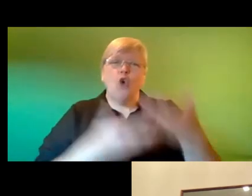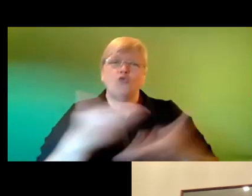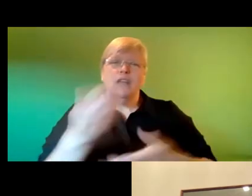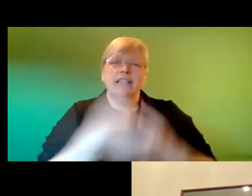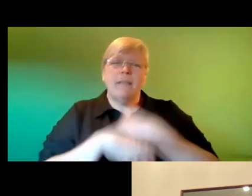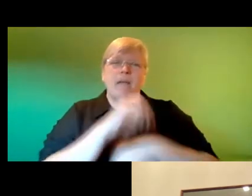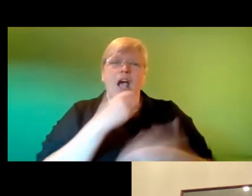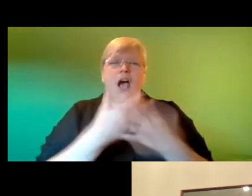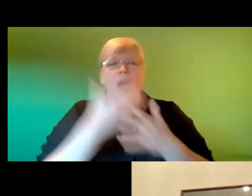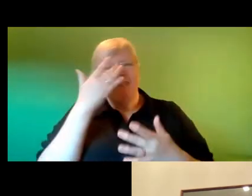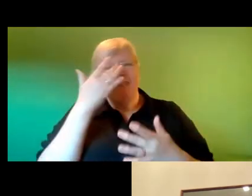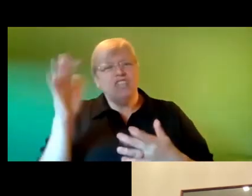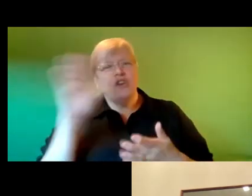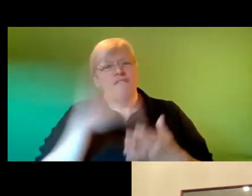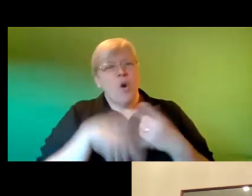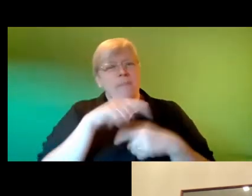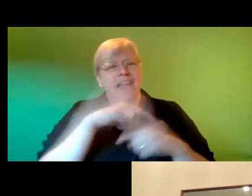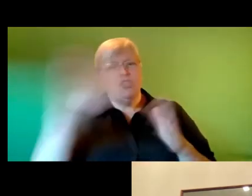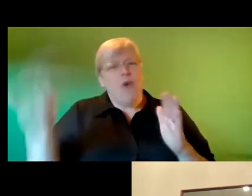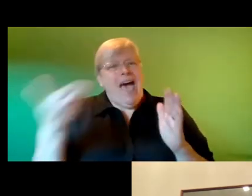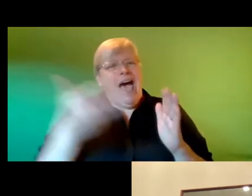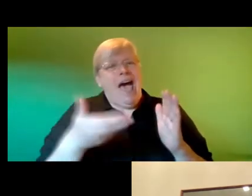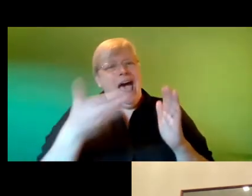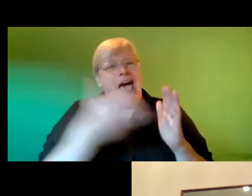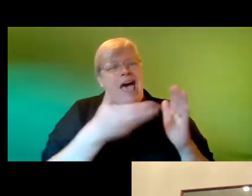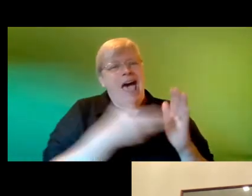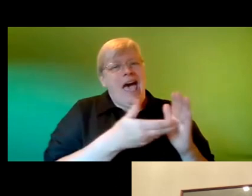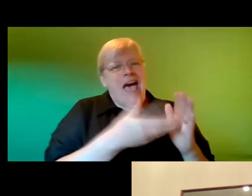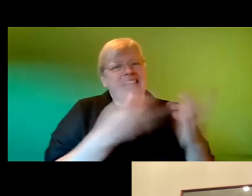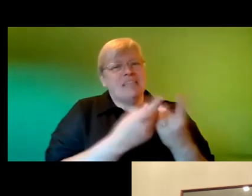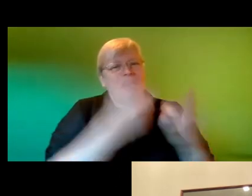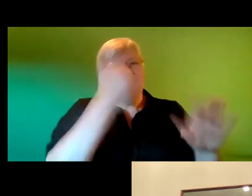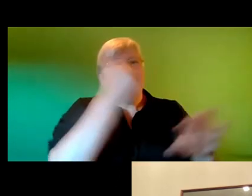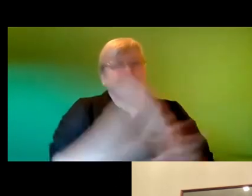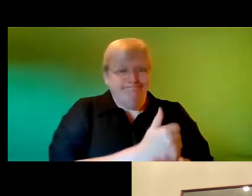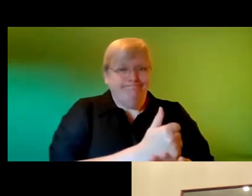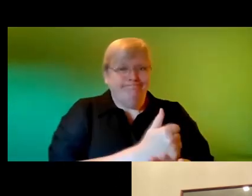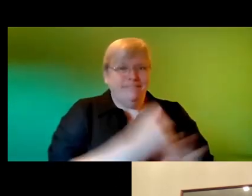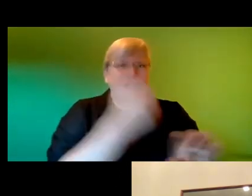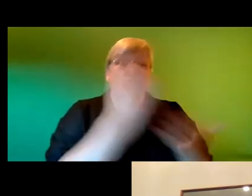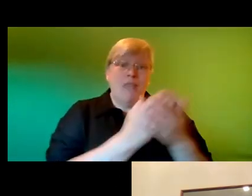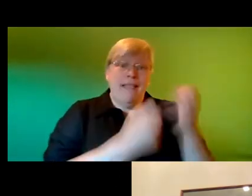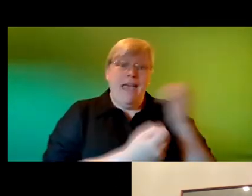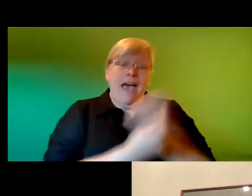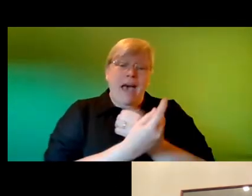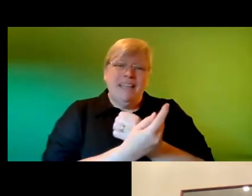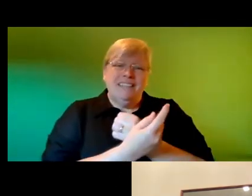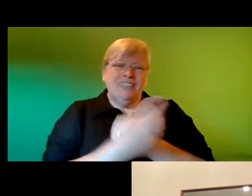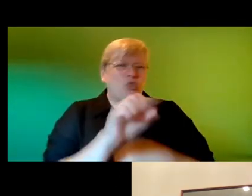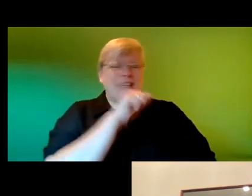out of that i kind of like because you're kind of taking something that might have happened that isn't quite pleasant for you